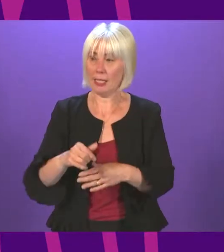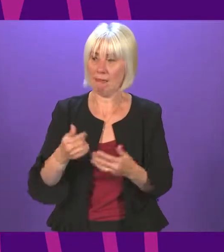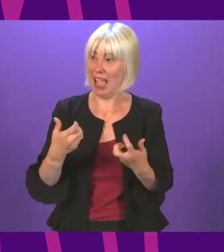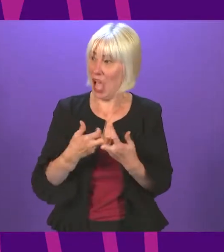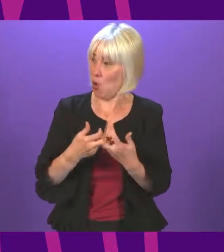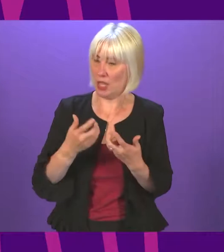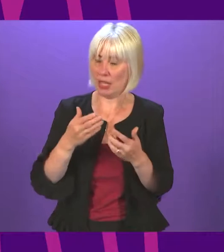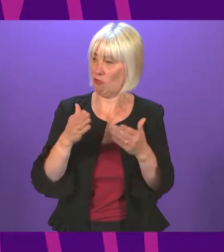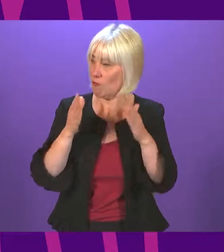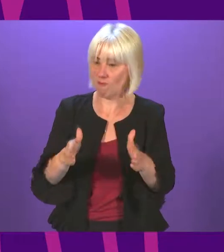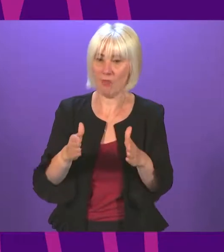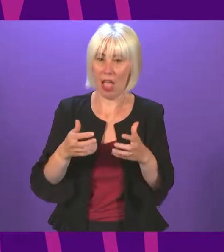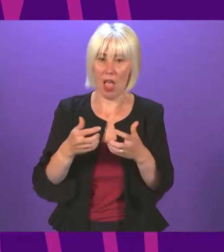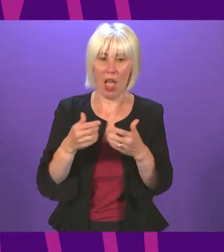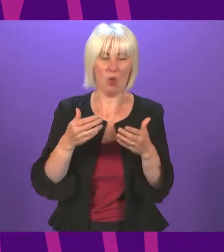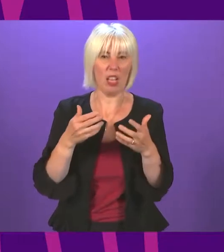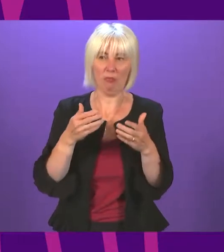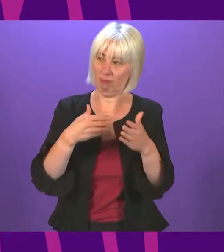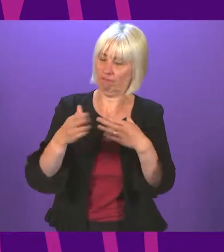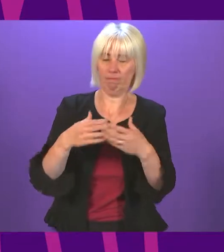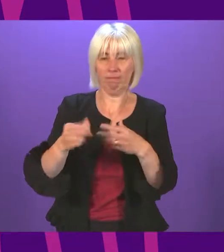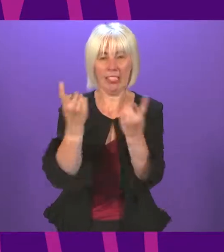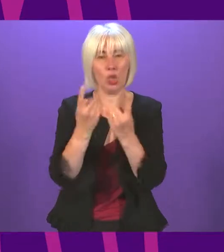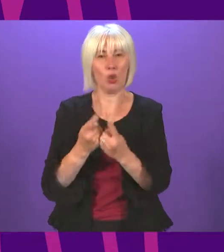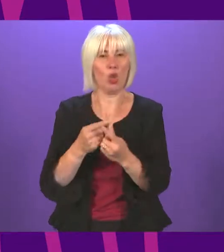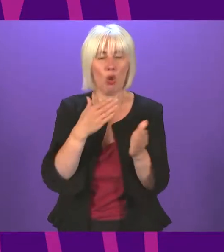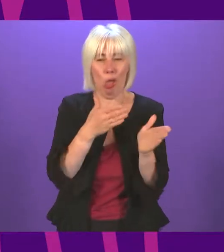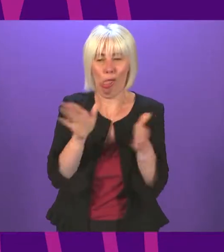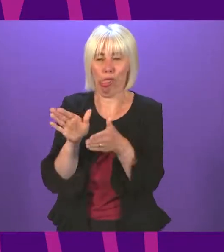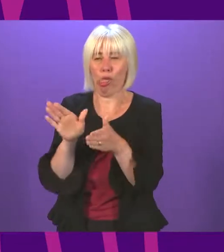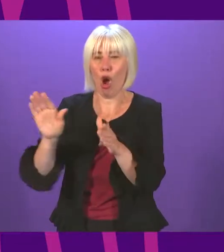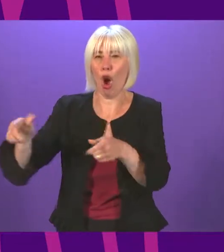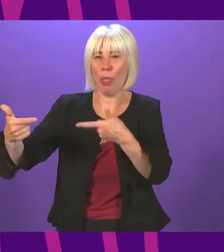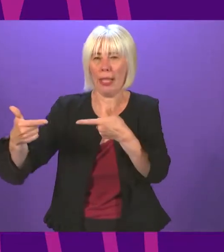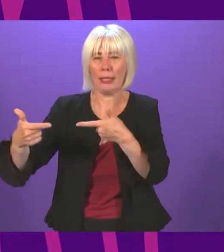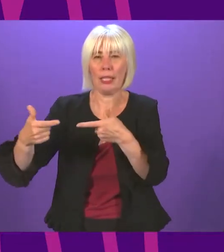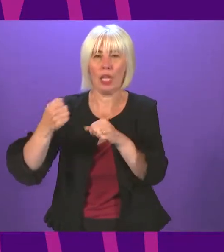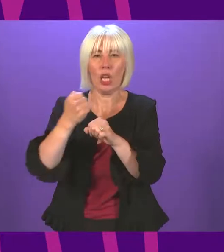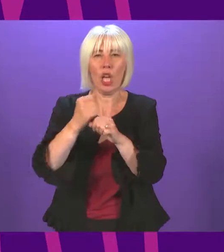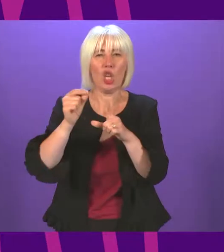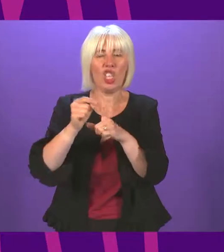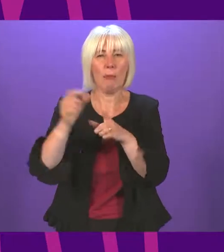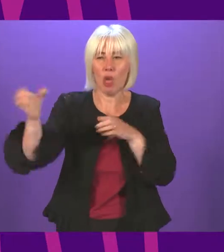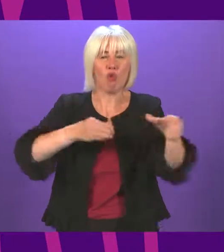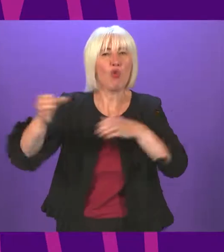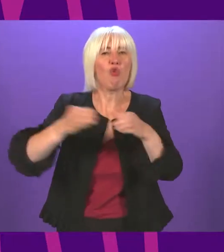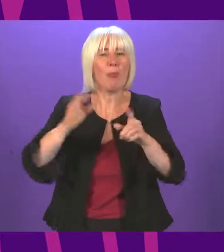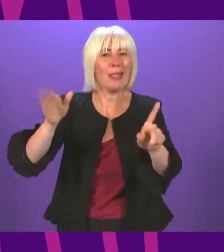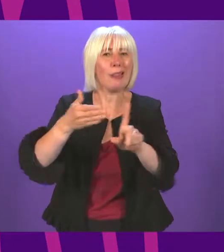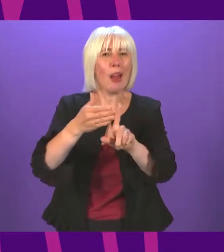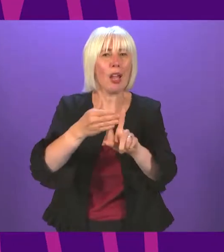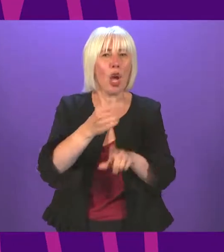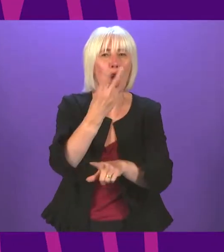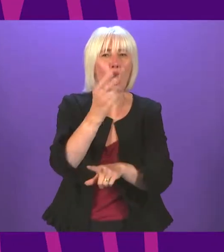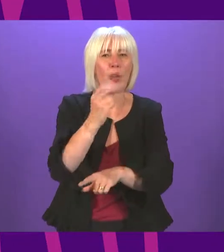and shift patients online. I can't even decide whether the GP recruitment target is for 2026 or 2028. It can't be